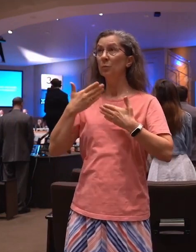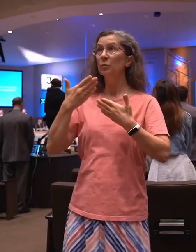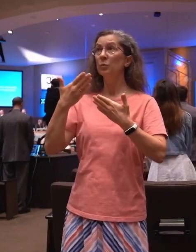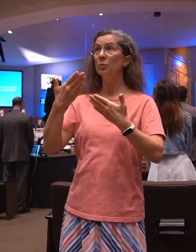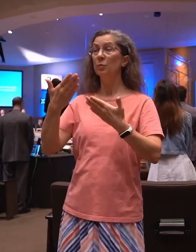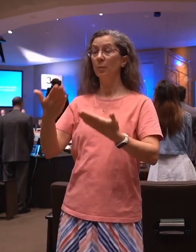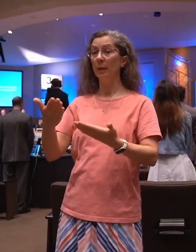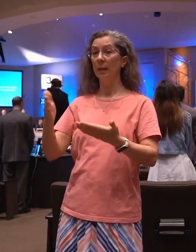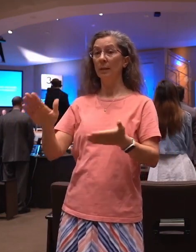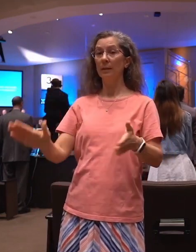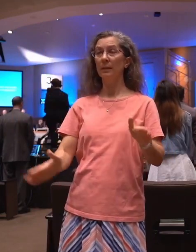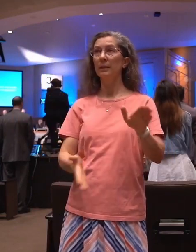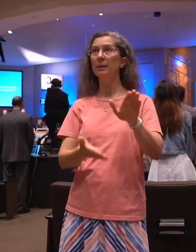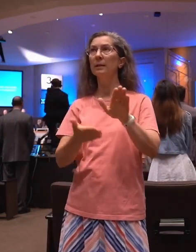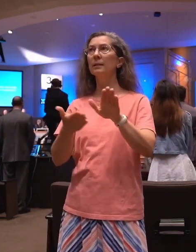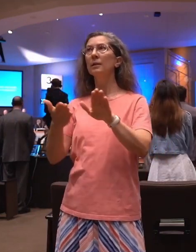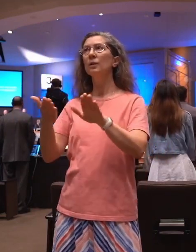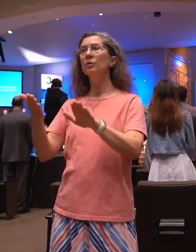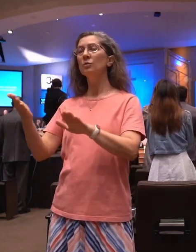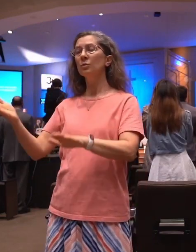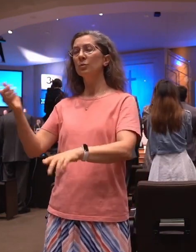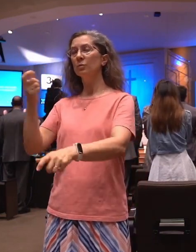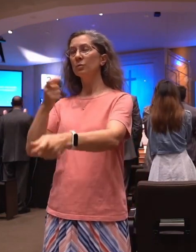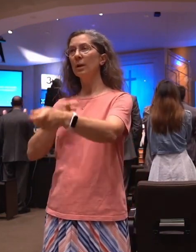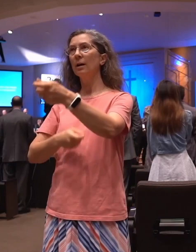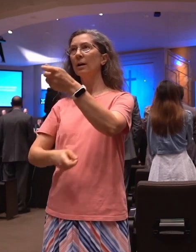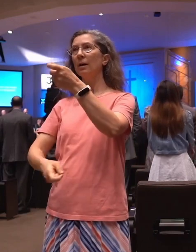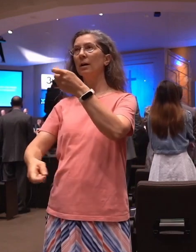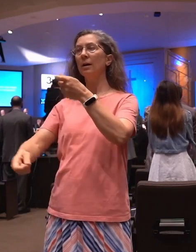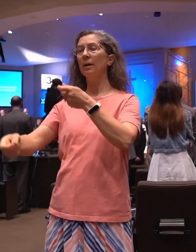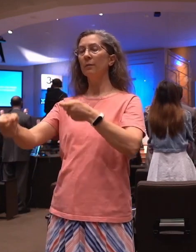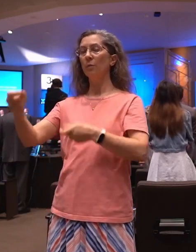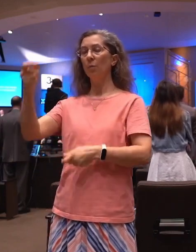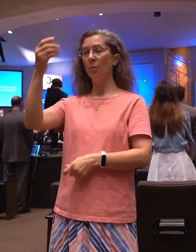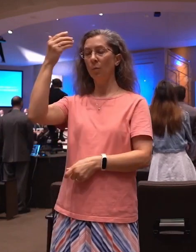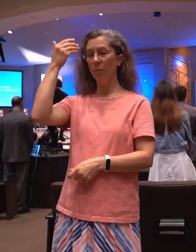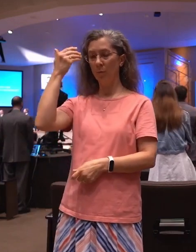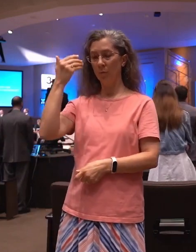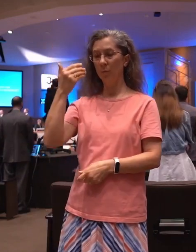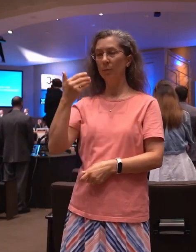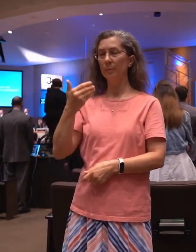who lived to death pursued?